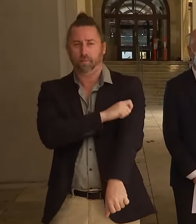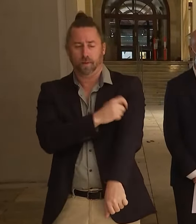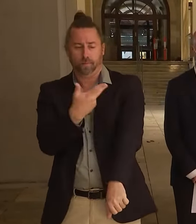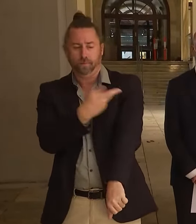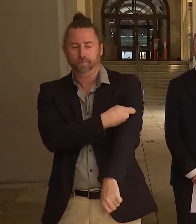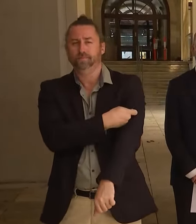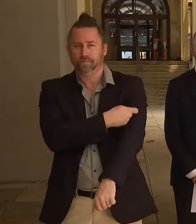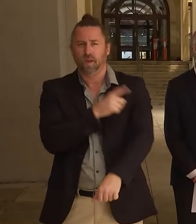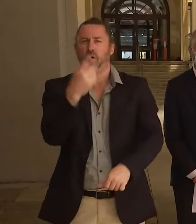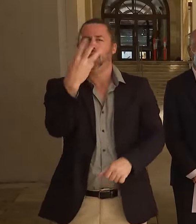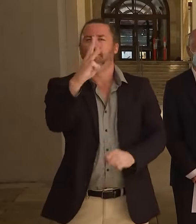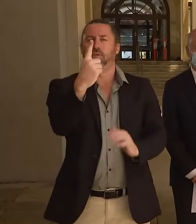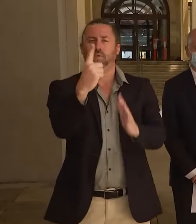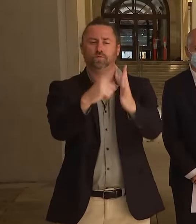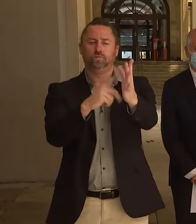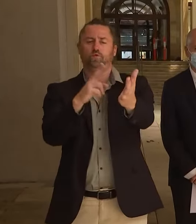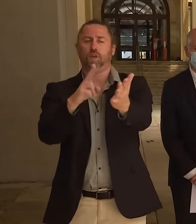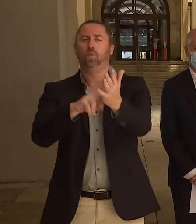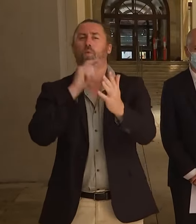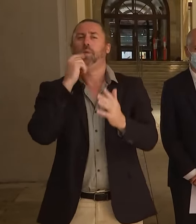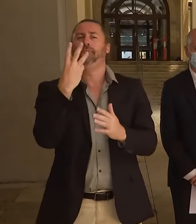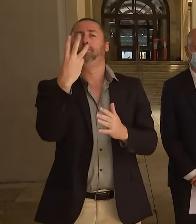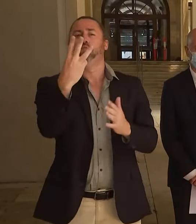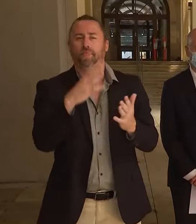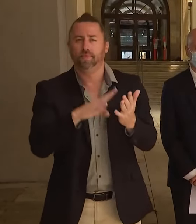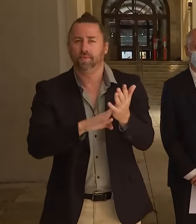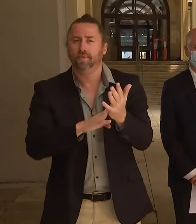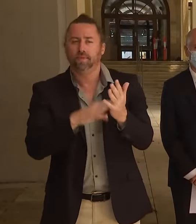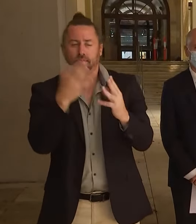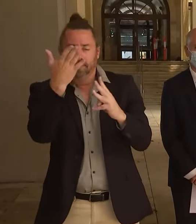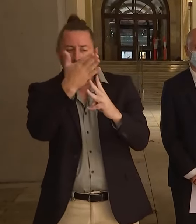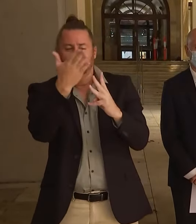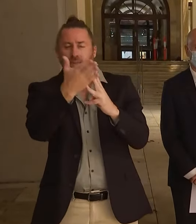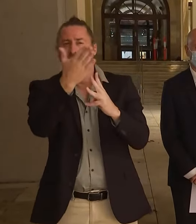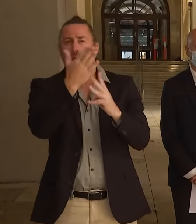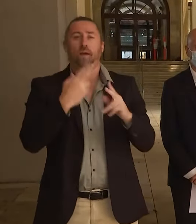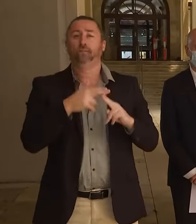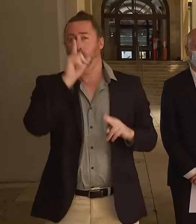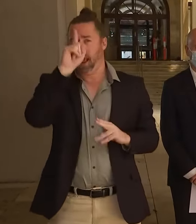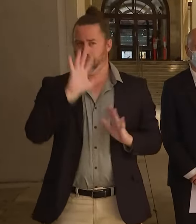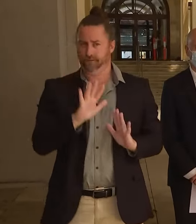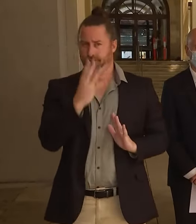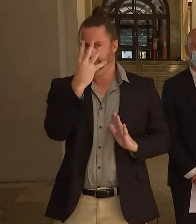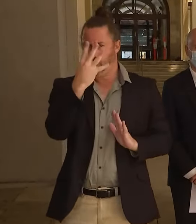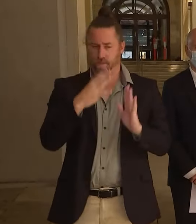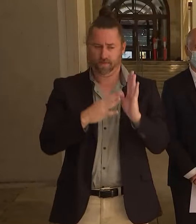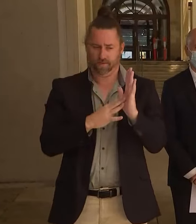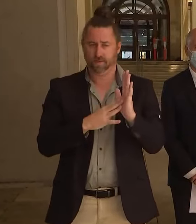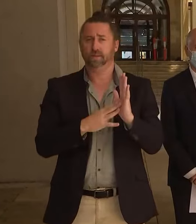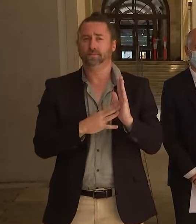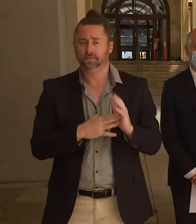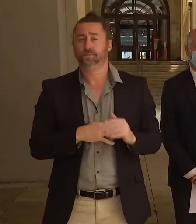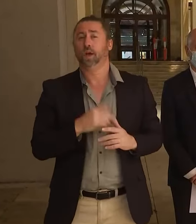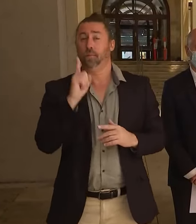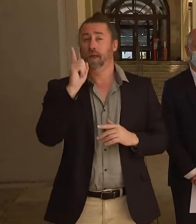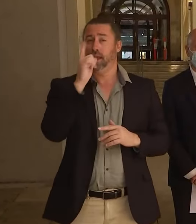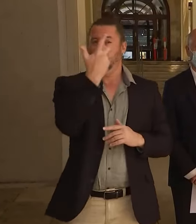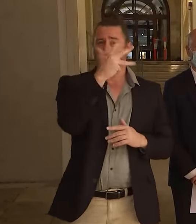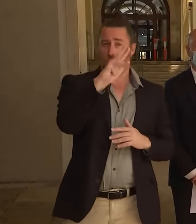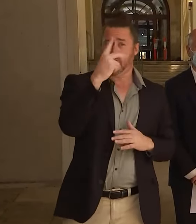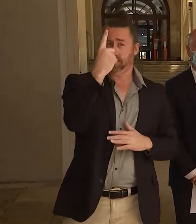31st of January. But for now, if it's been four months, come forward and get vaccinated. That's put our vaccination rates at 91